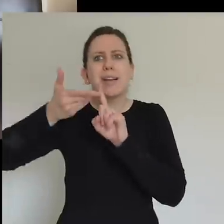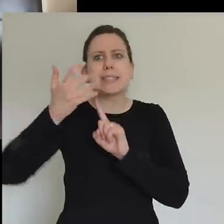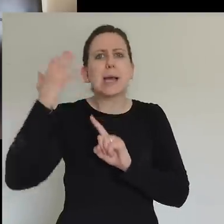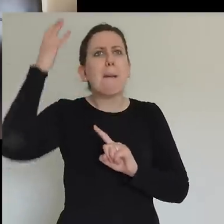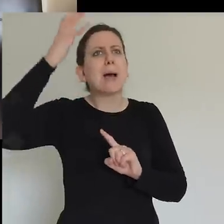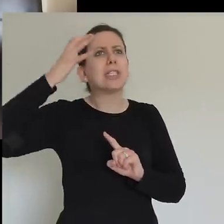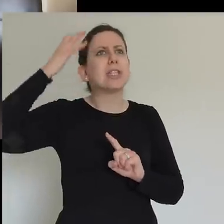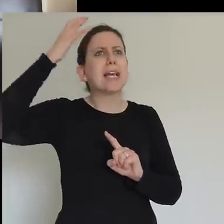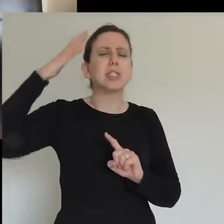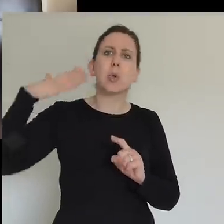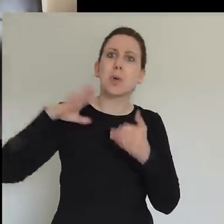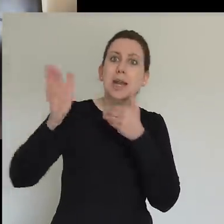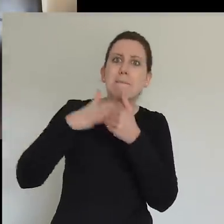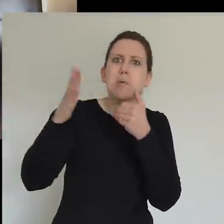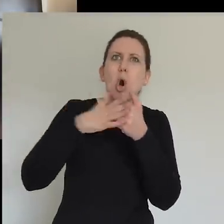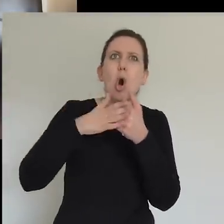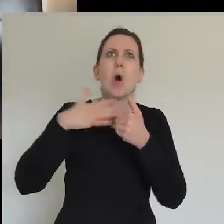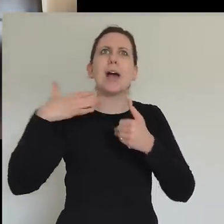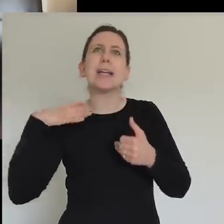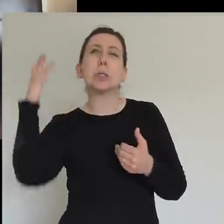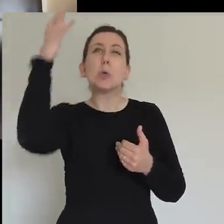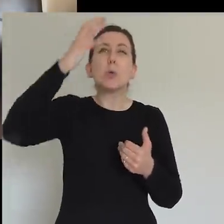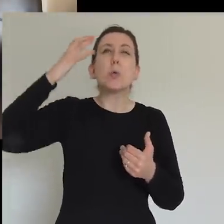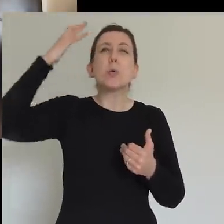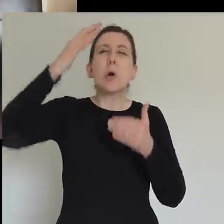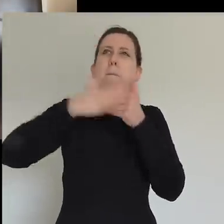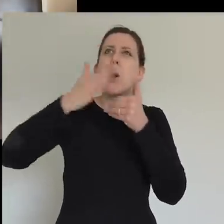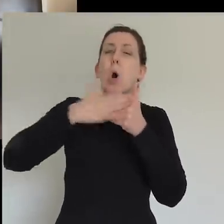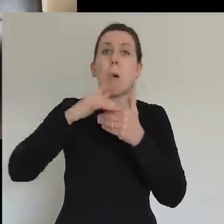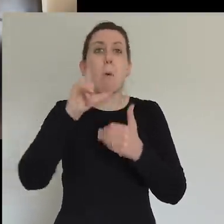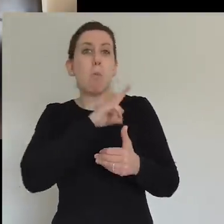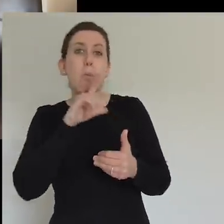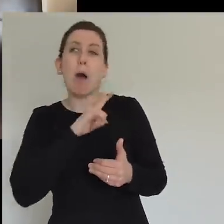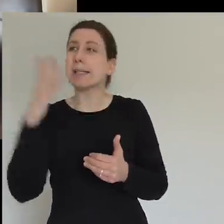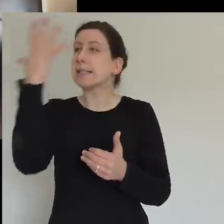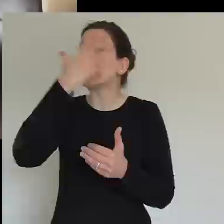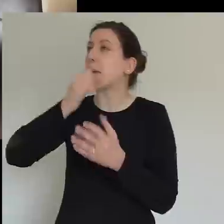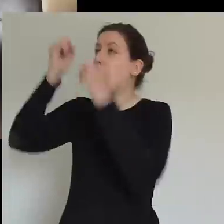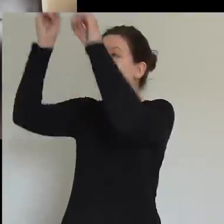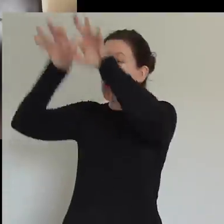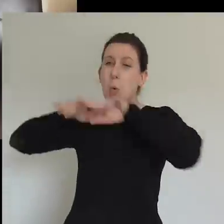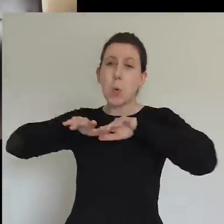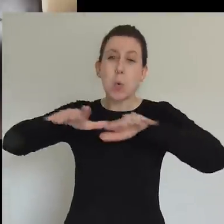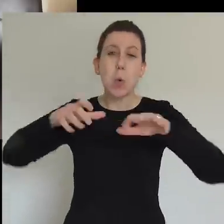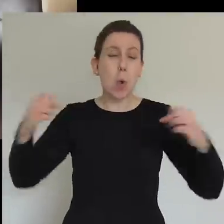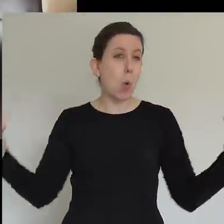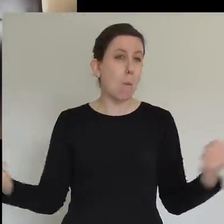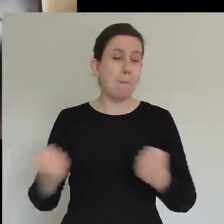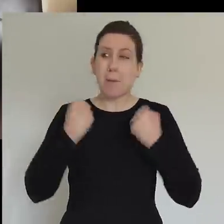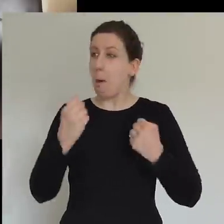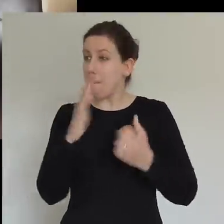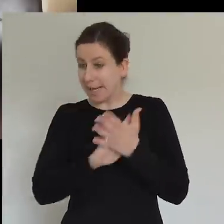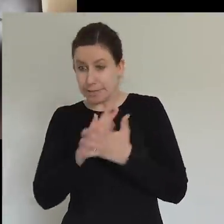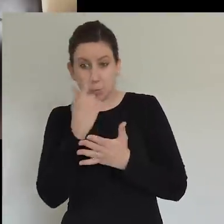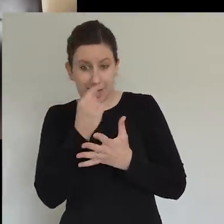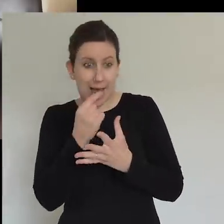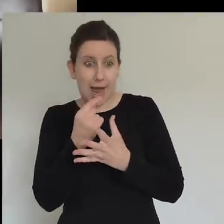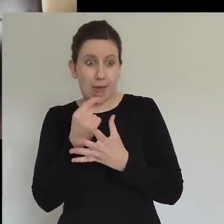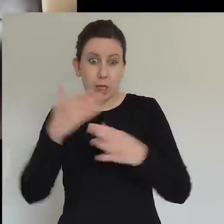us, and enables us, and does it together. I must now calm down. But I am so excited about what would that look like in my